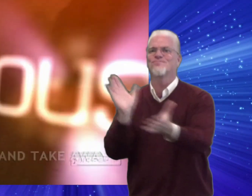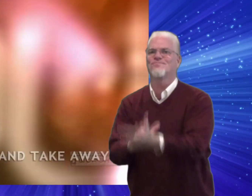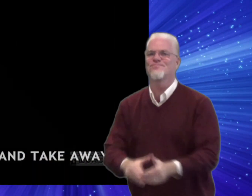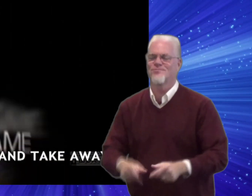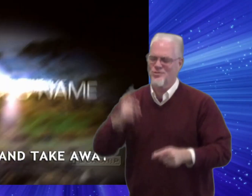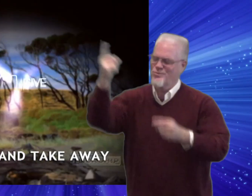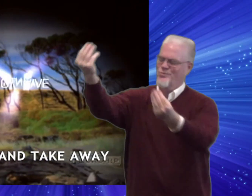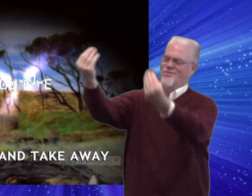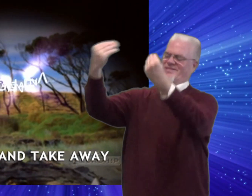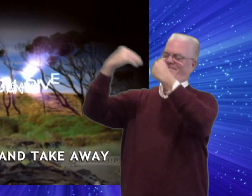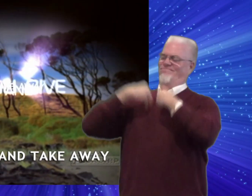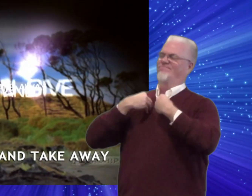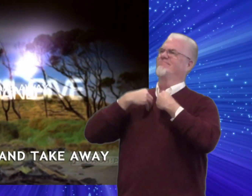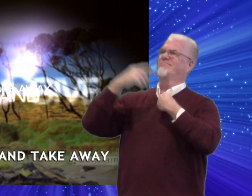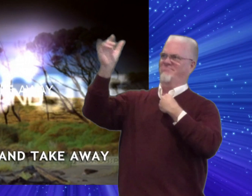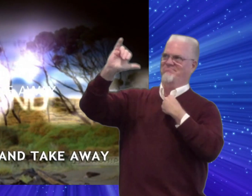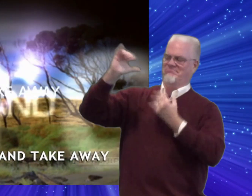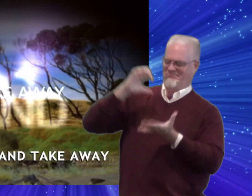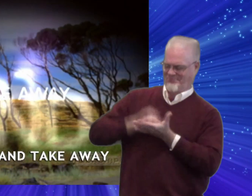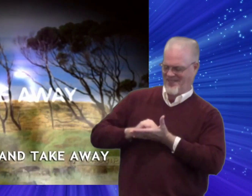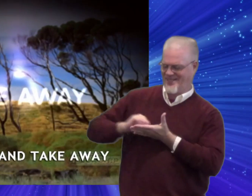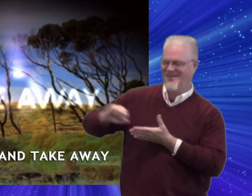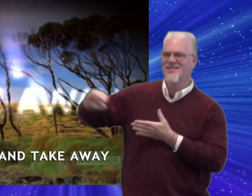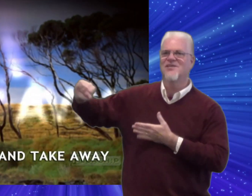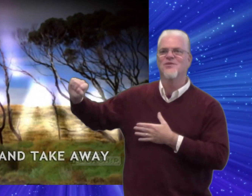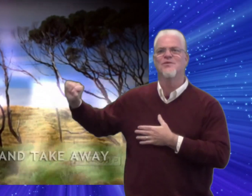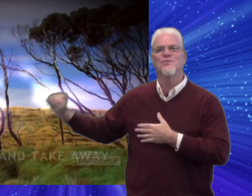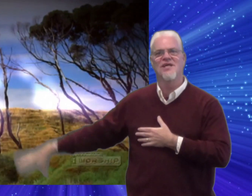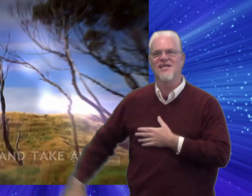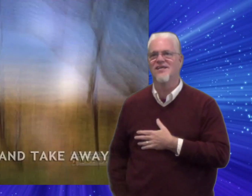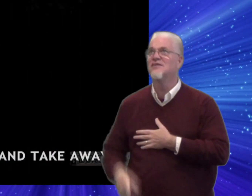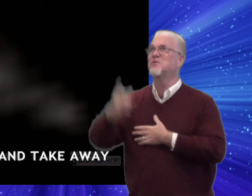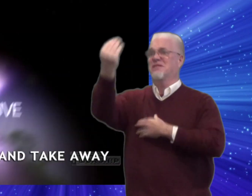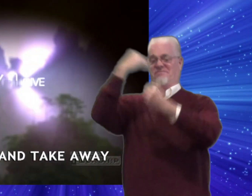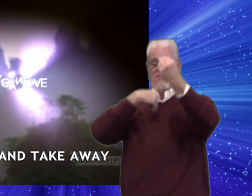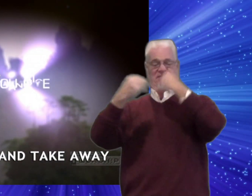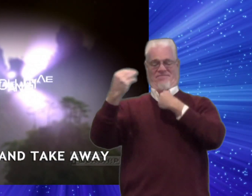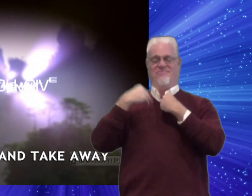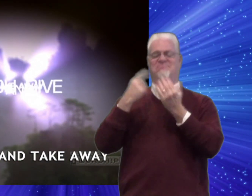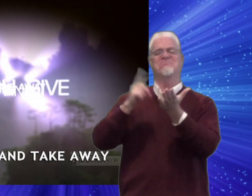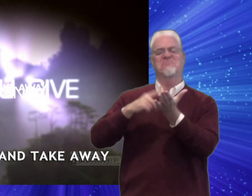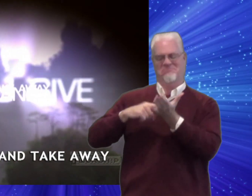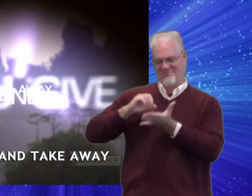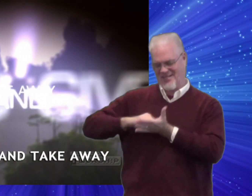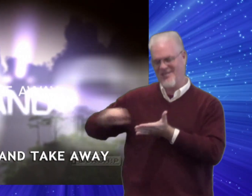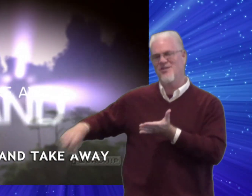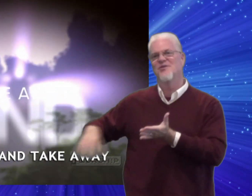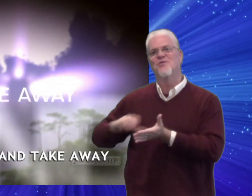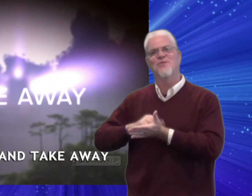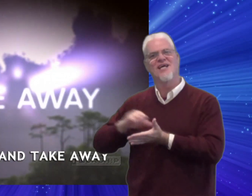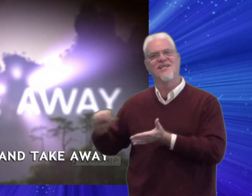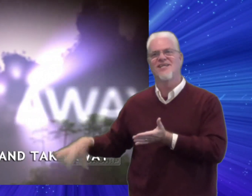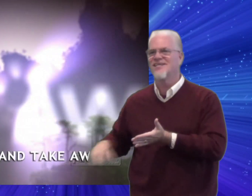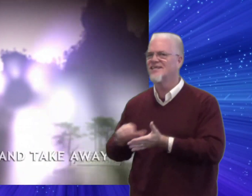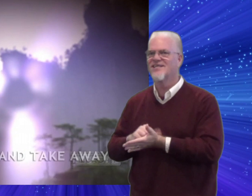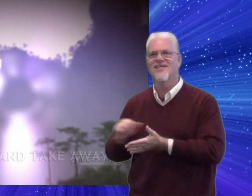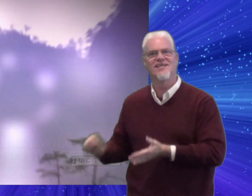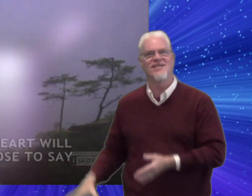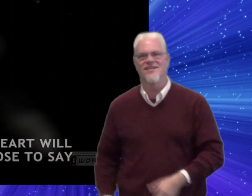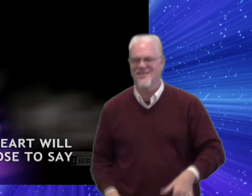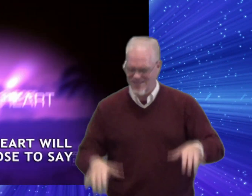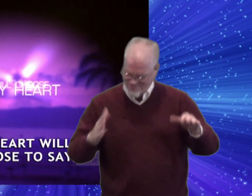You give and the sun's give and the sun's